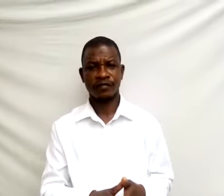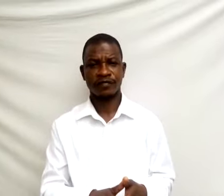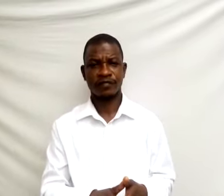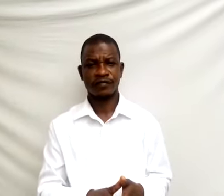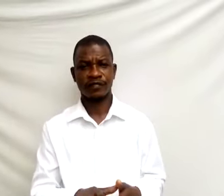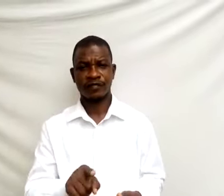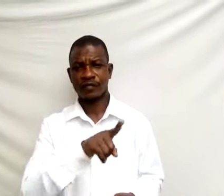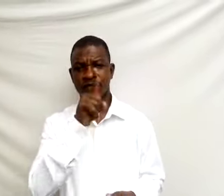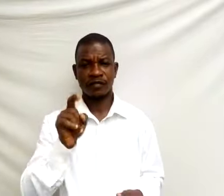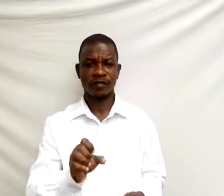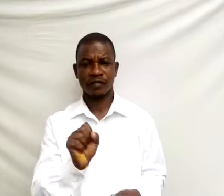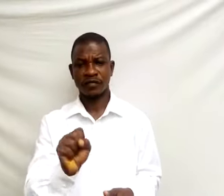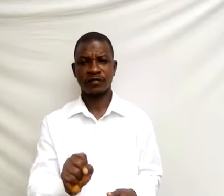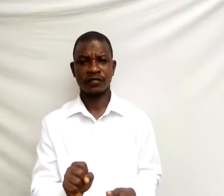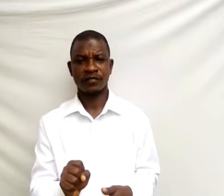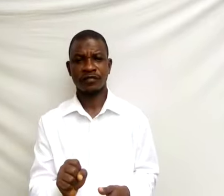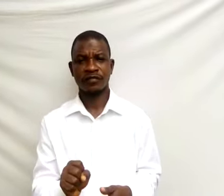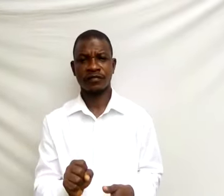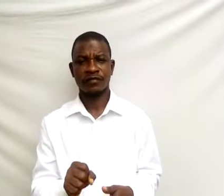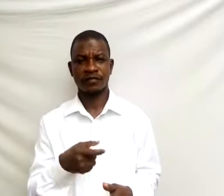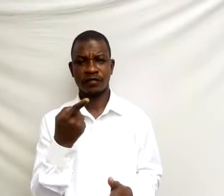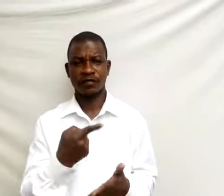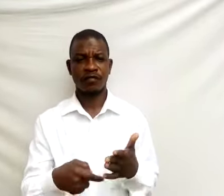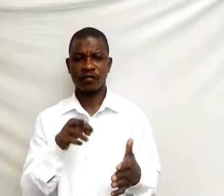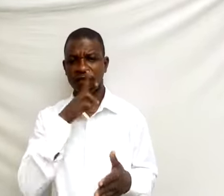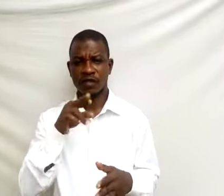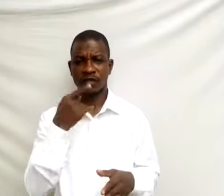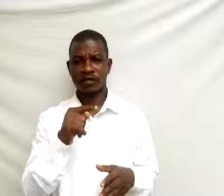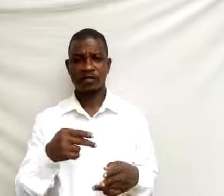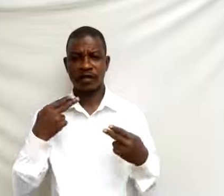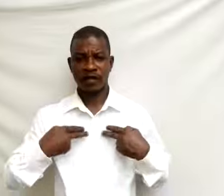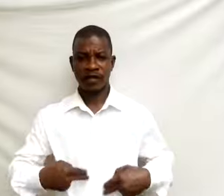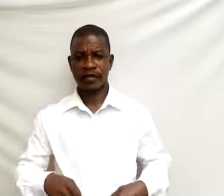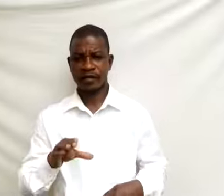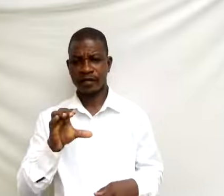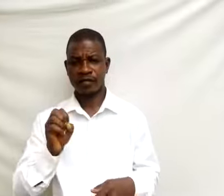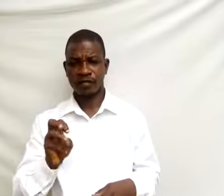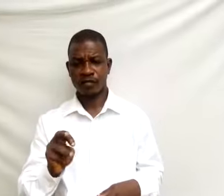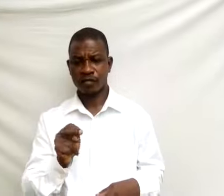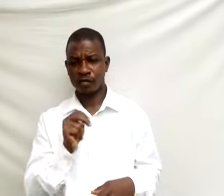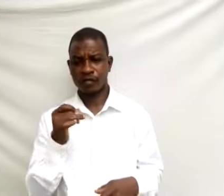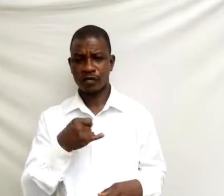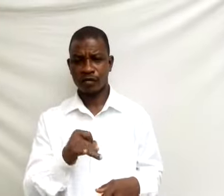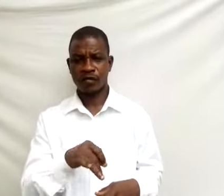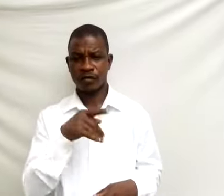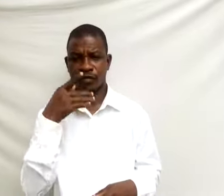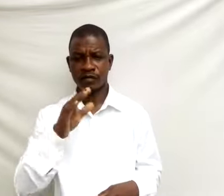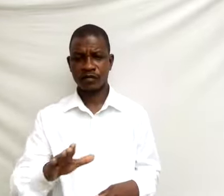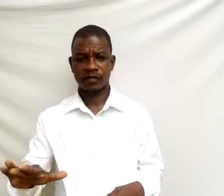What are the health conditions of these children in the diagram?